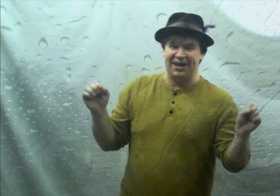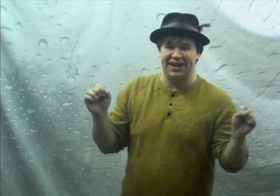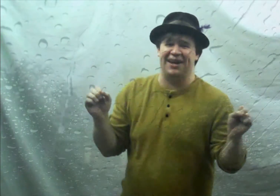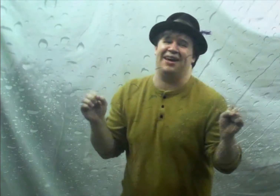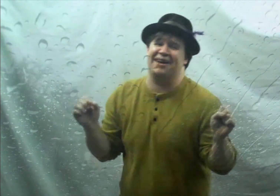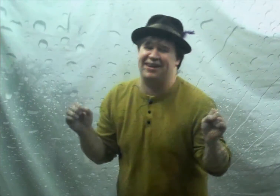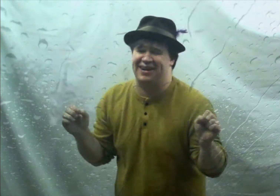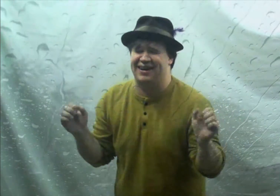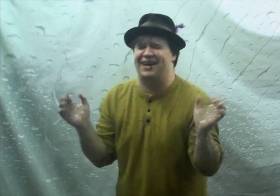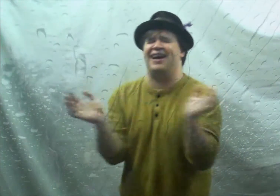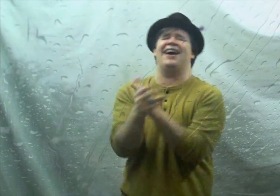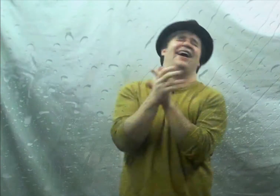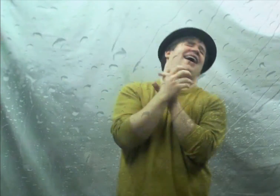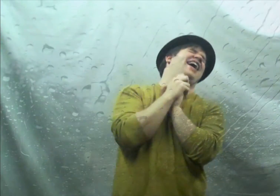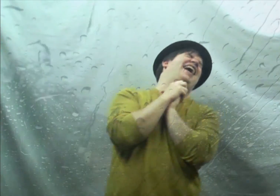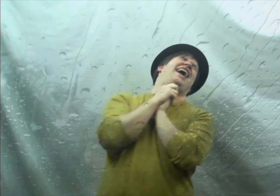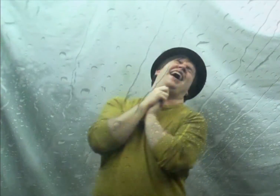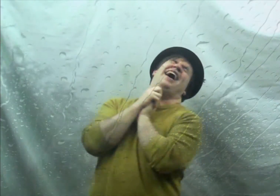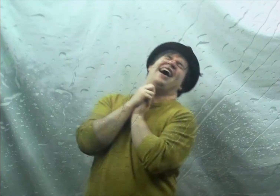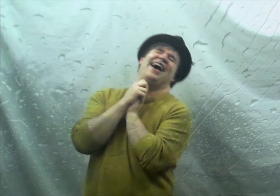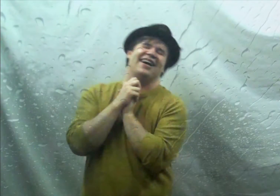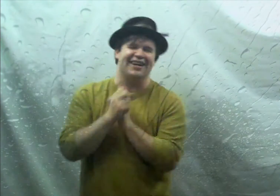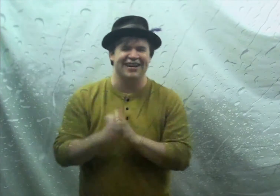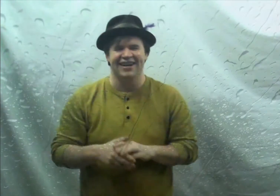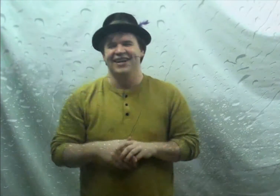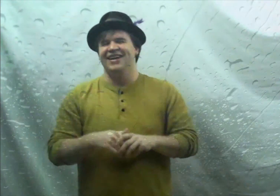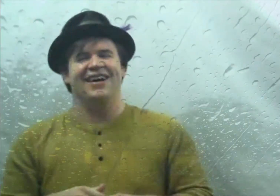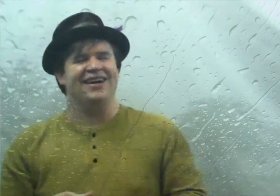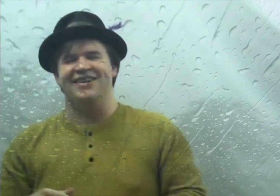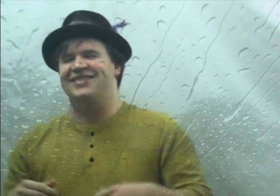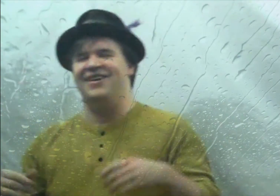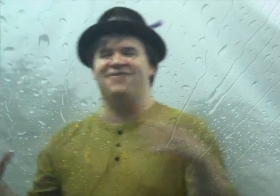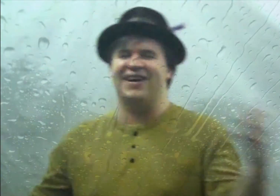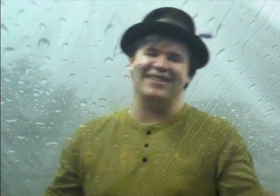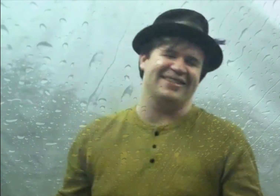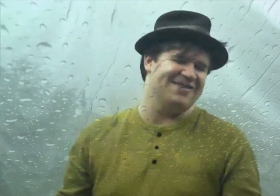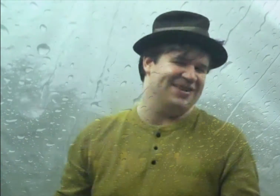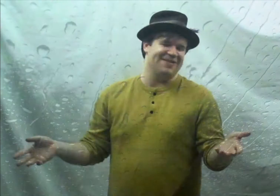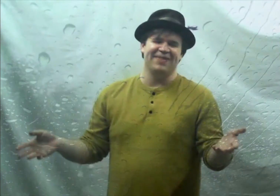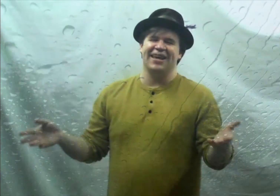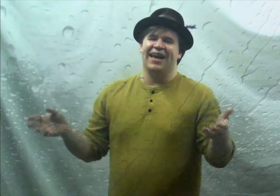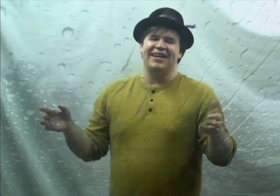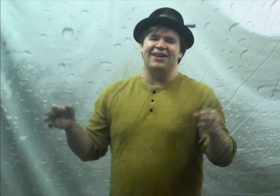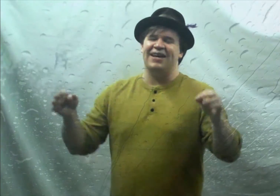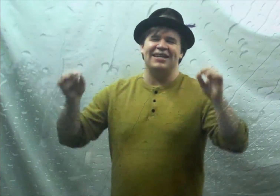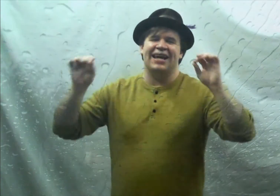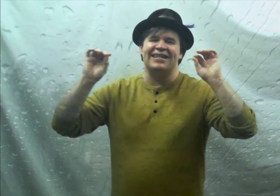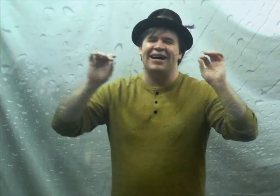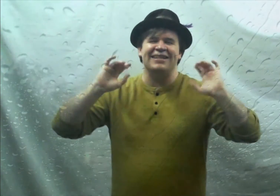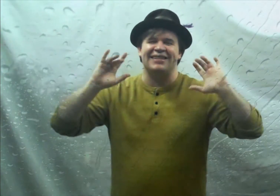oh so stupid you know you gotta tell these